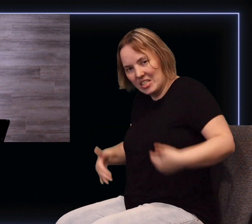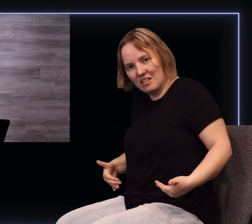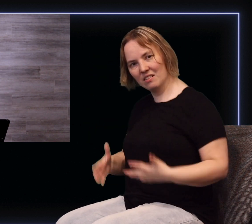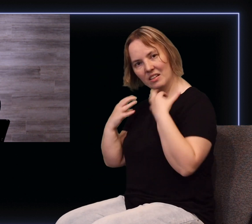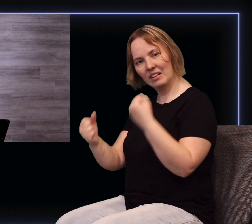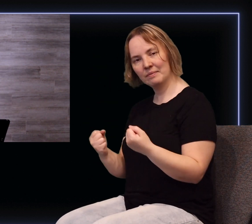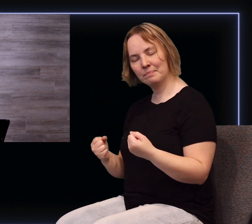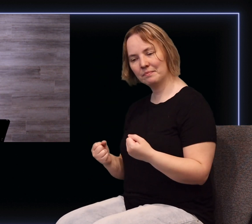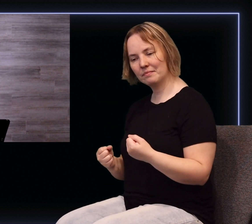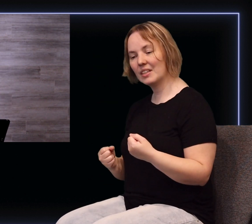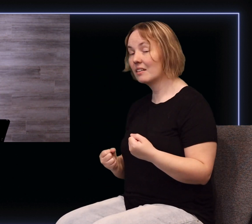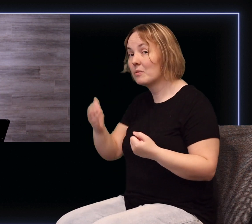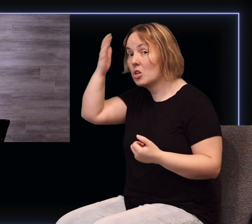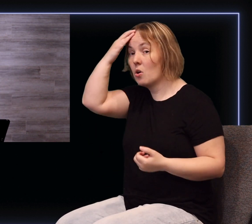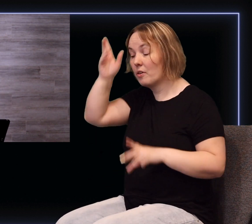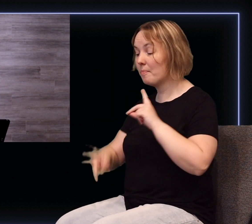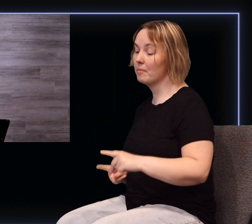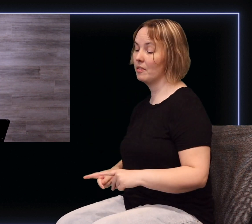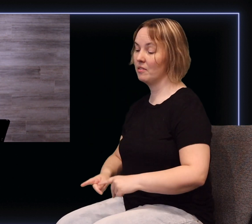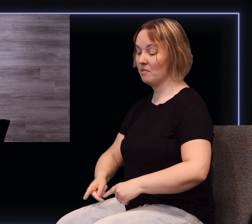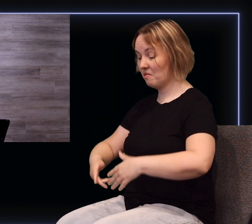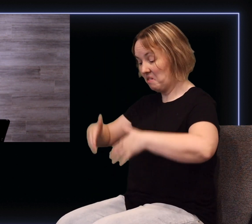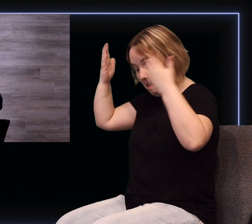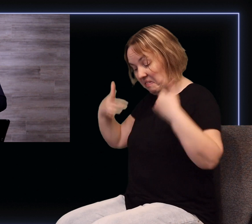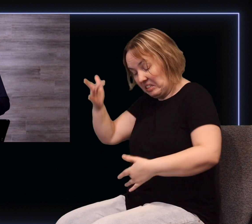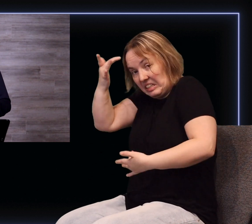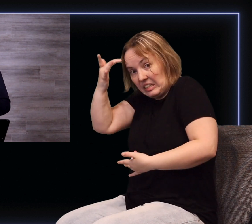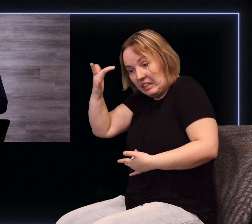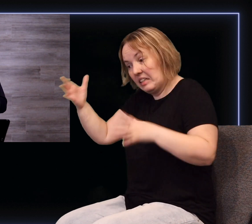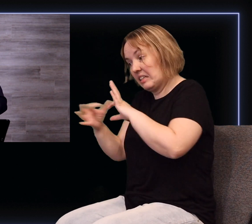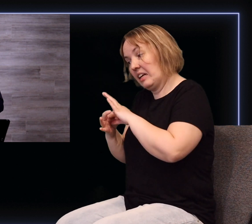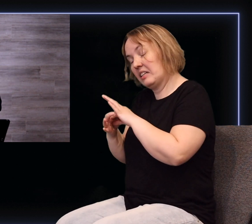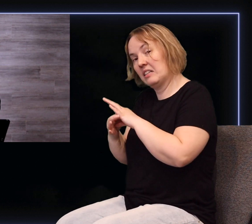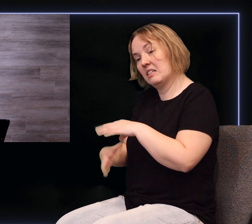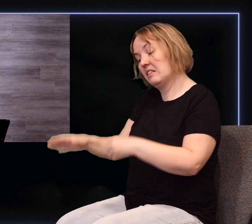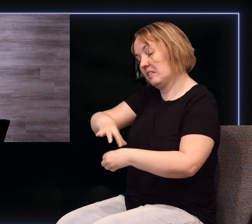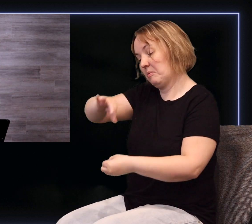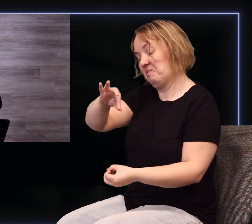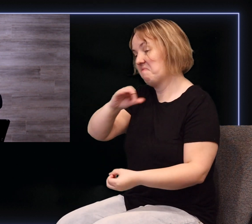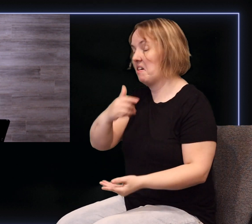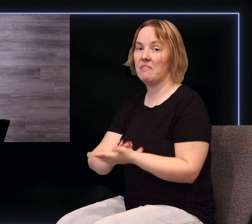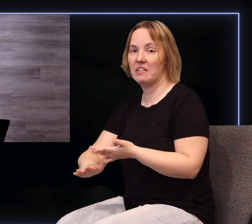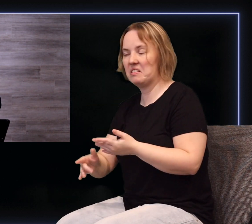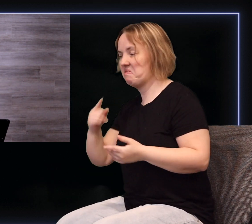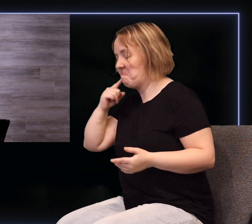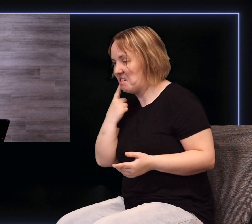talking about physical healing, although we know that there are people who are physically sick and it's connected to maybe a spirit of unforgiveness or bitterness,